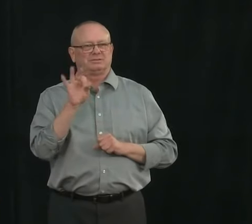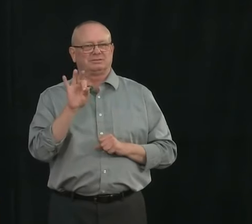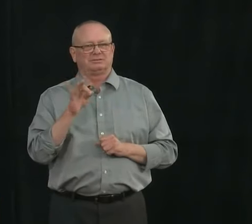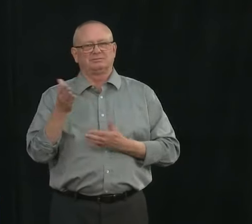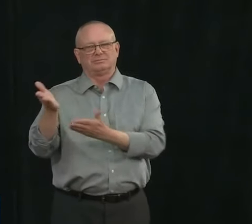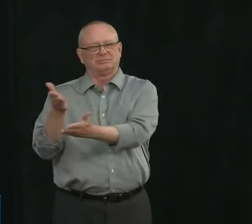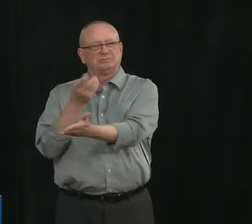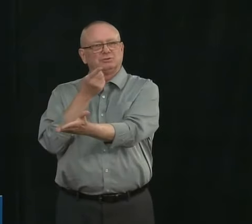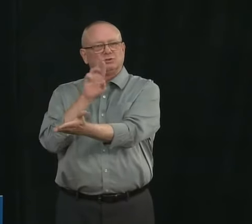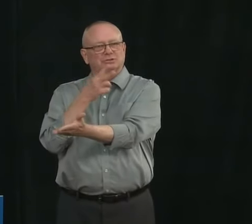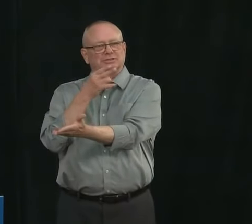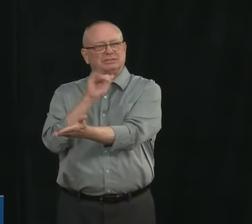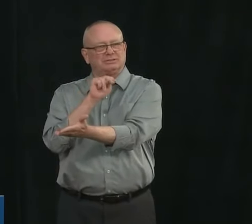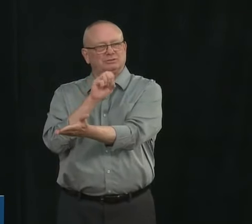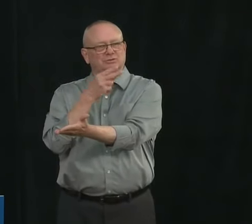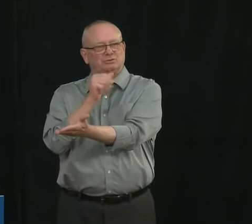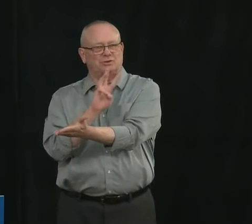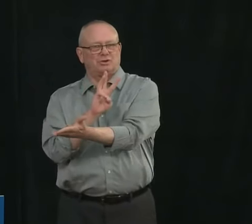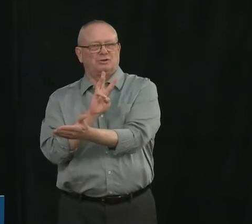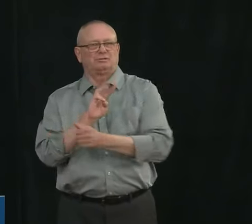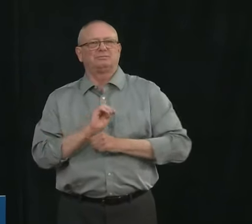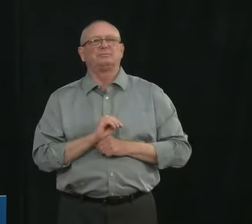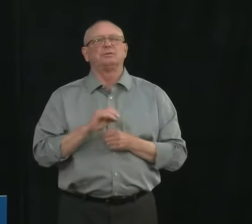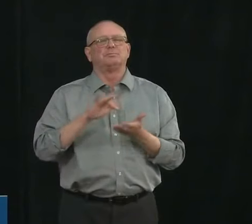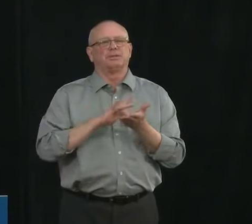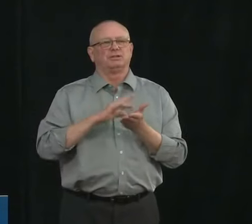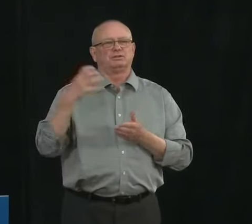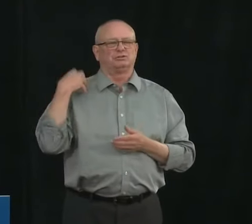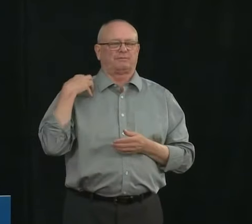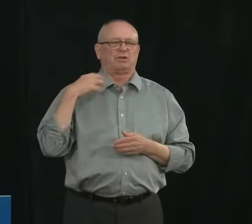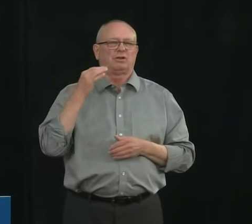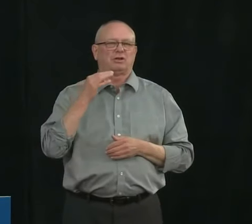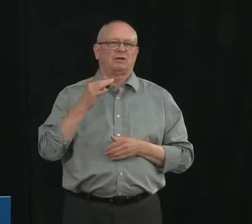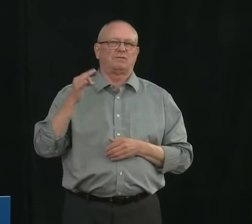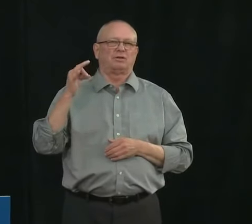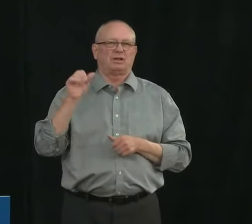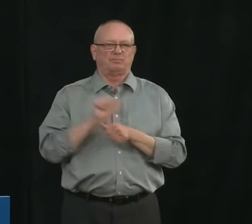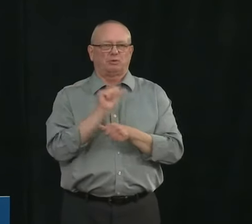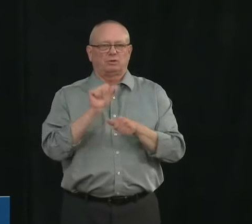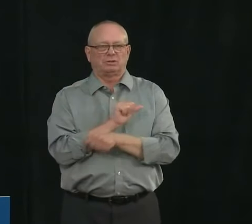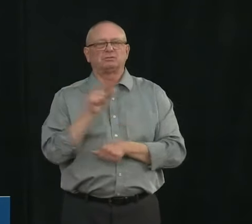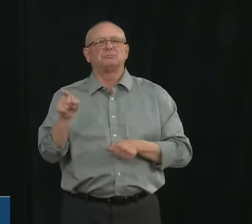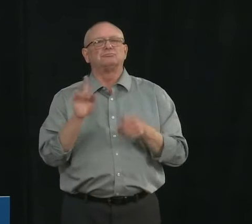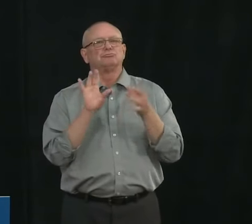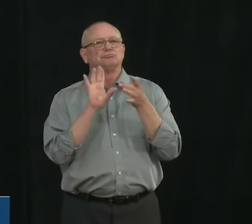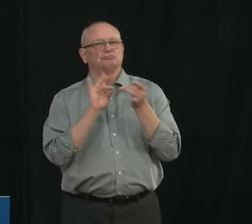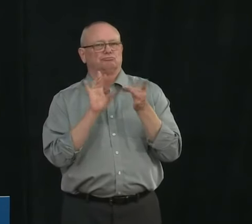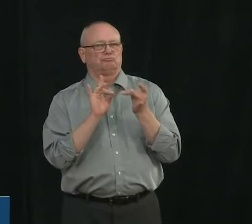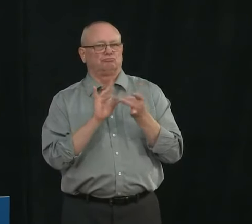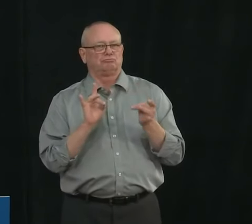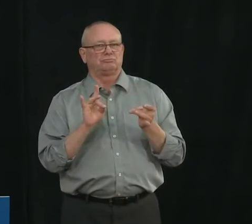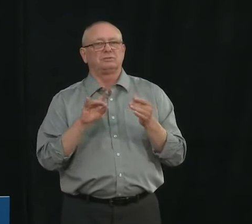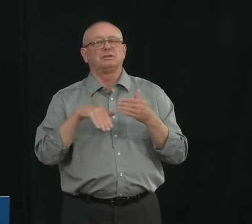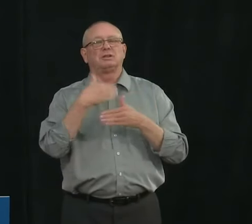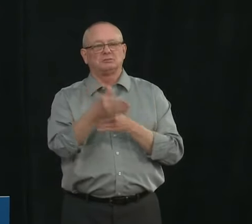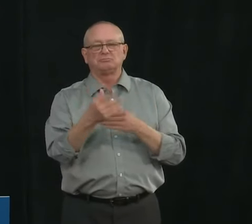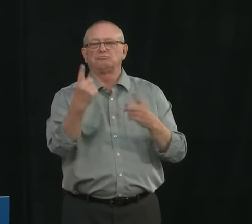Hinshaw, Chief Medical Officer of Health for Alberta. Dr. Hinshaw will provide brief remarks and then we will open the floor to questions.